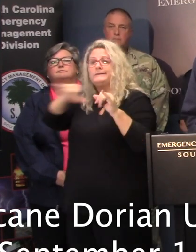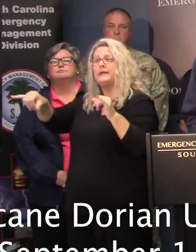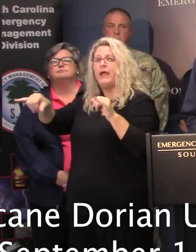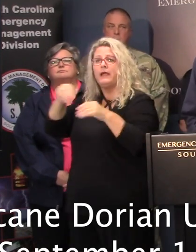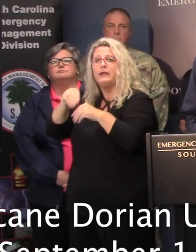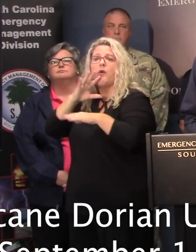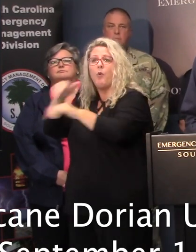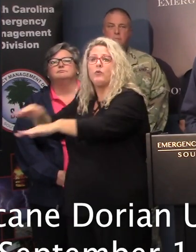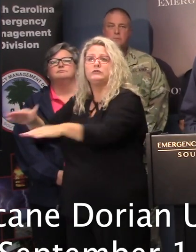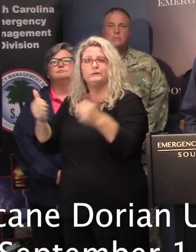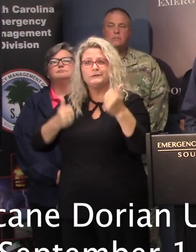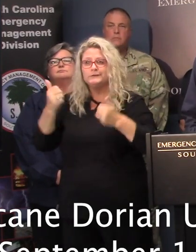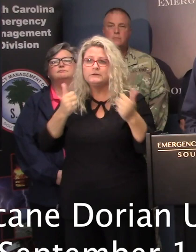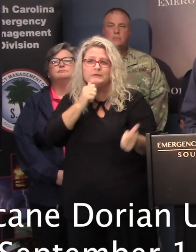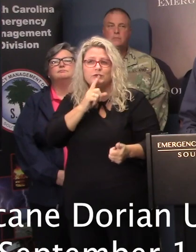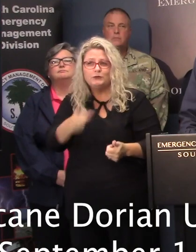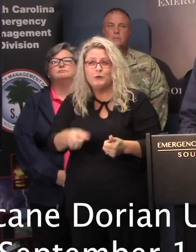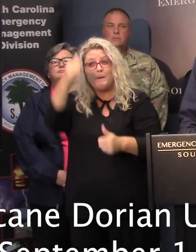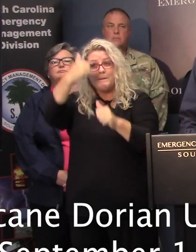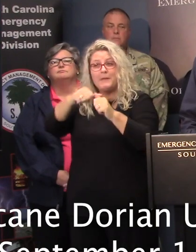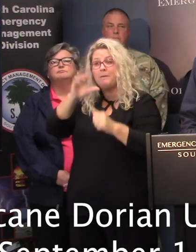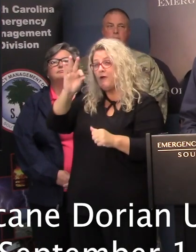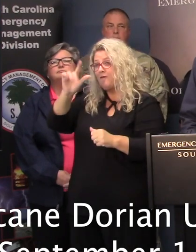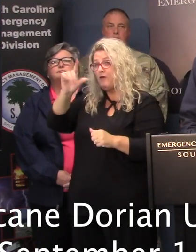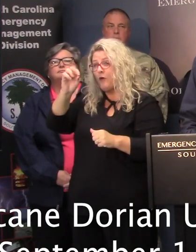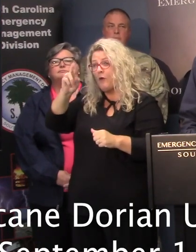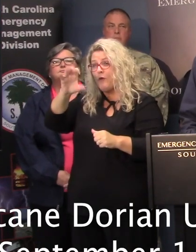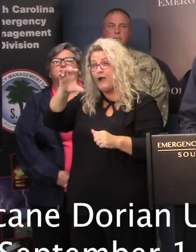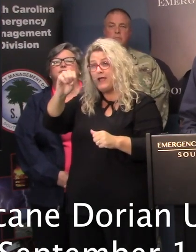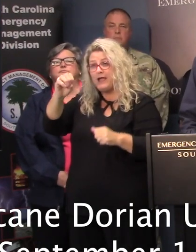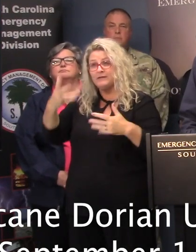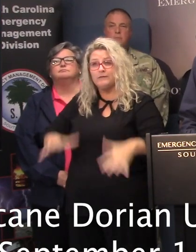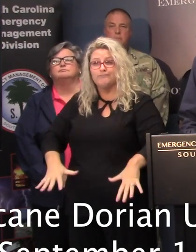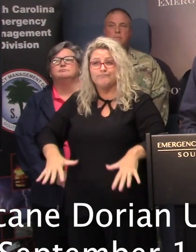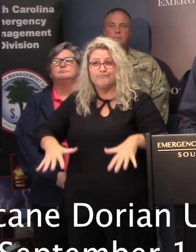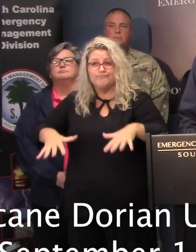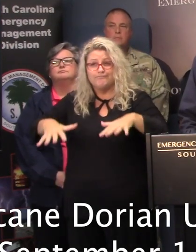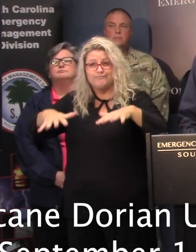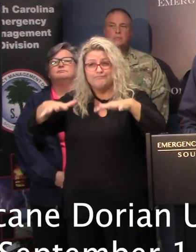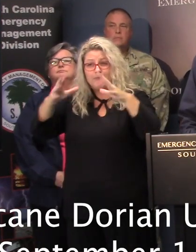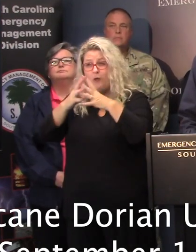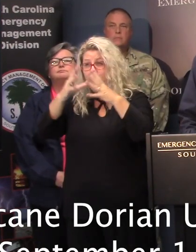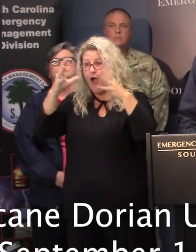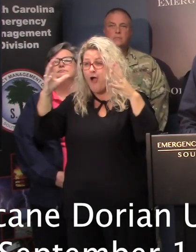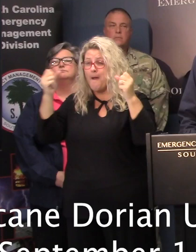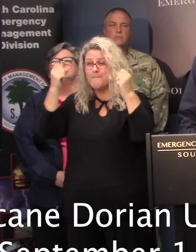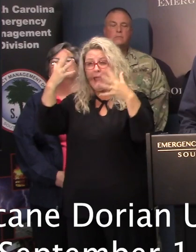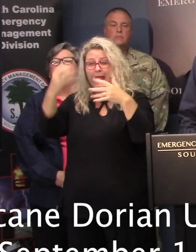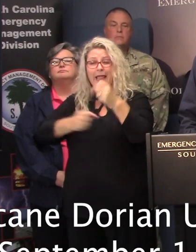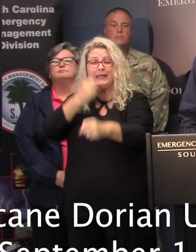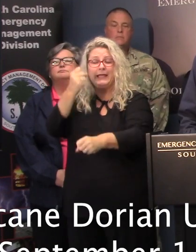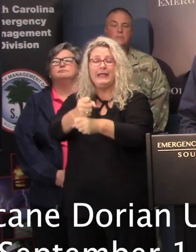those things. But as you know, last time with Hurricane Florence, we had a lot of flooding that we had never seen before. Not many, many years at